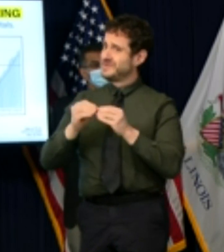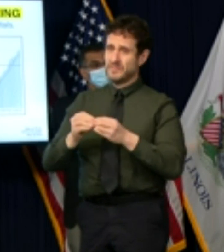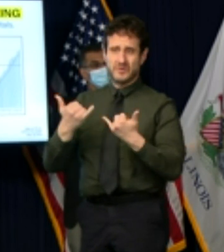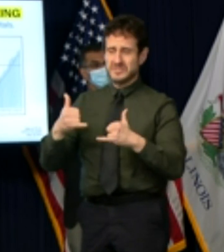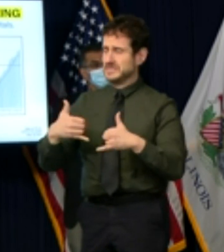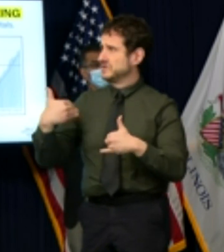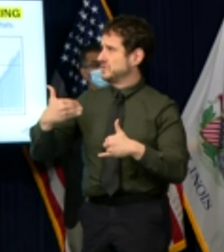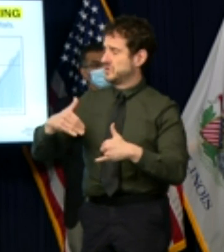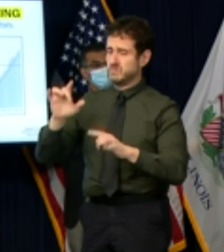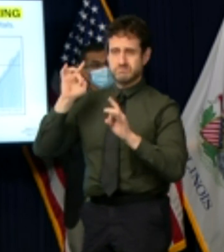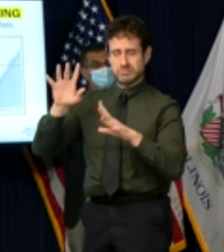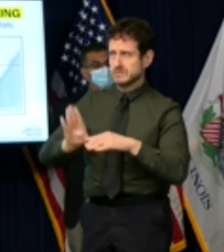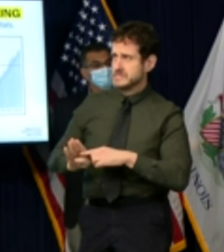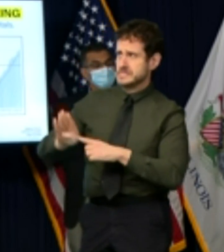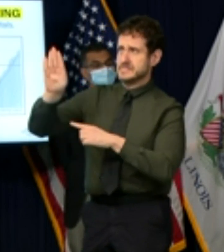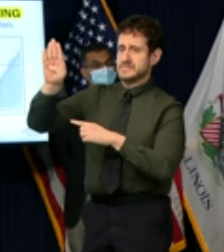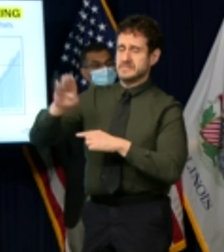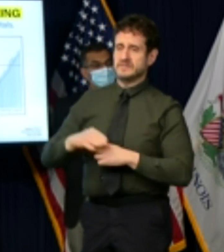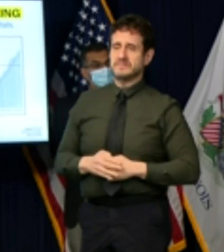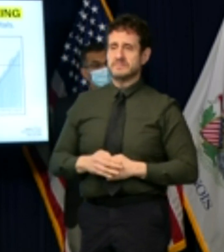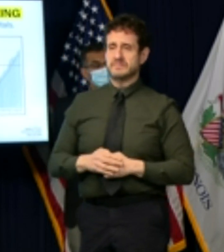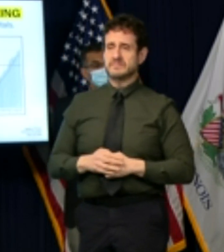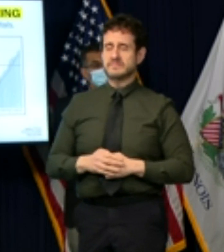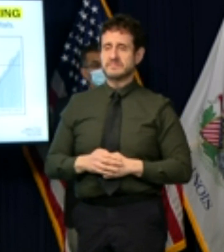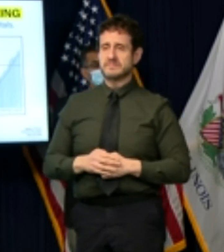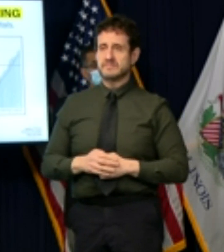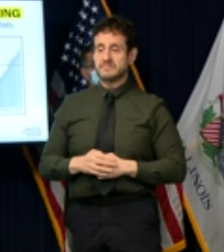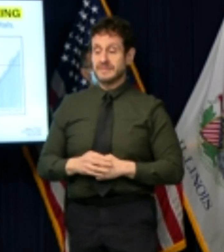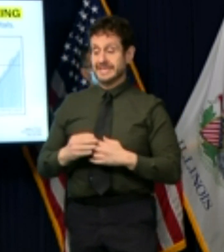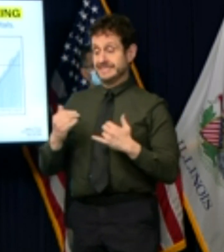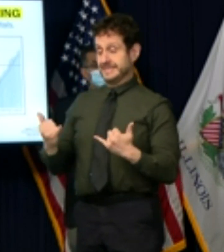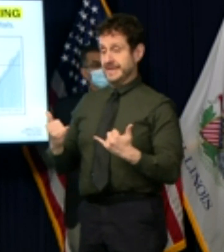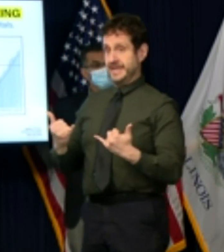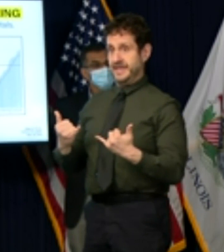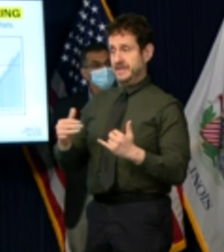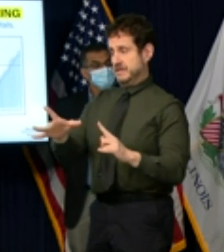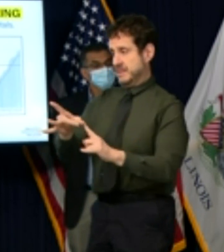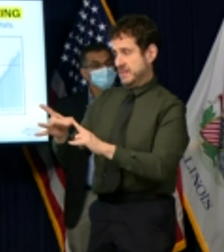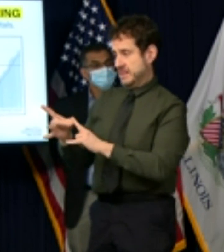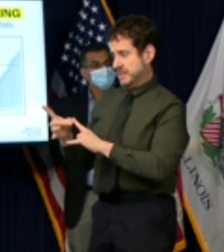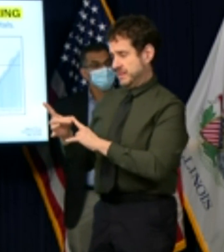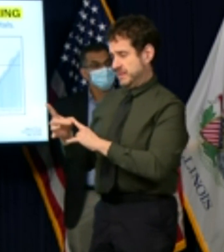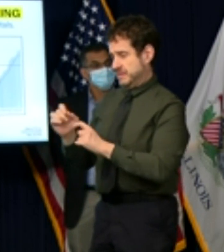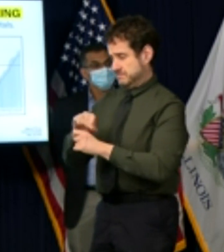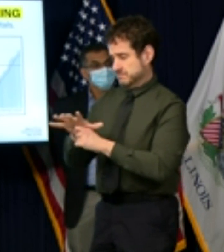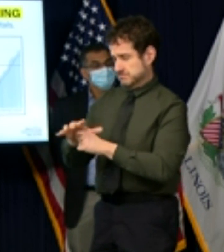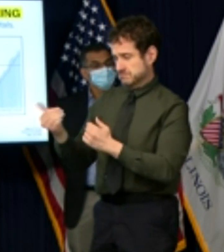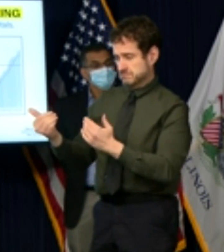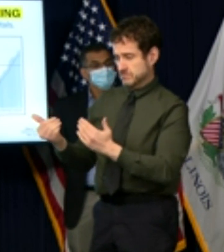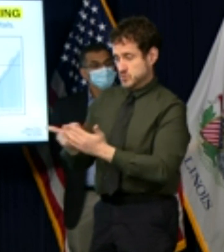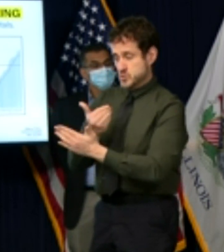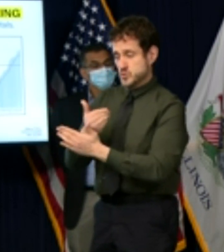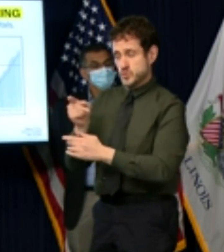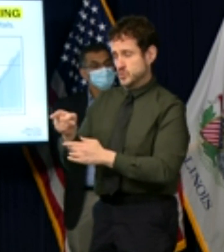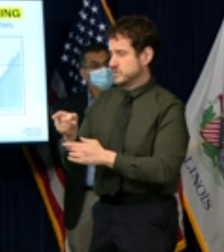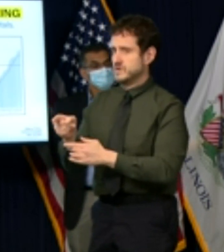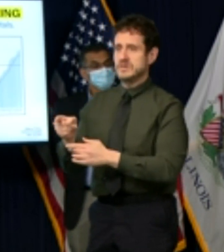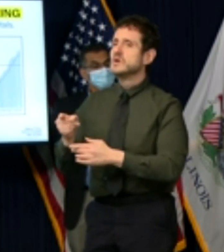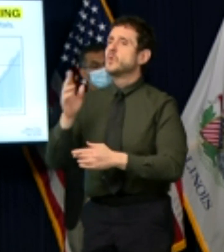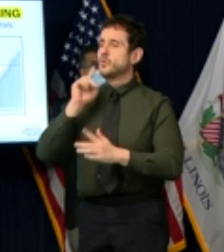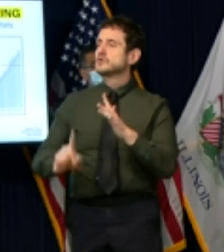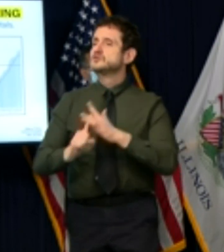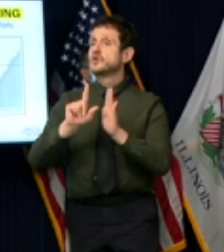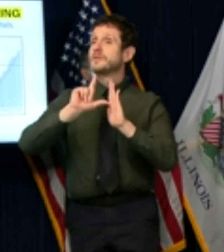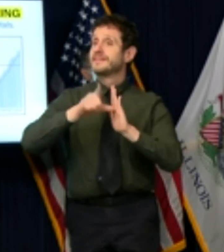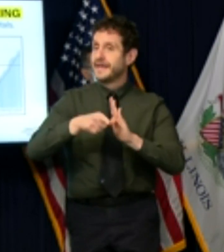and today's new cases won't show up in our hospitalization data which are still trending poorly for a number of days